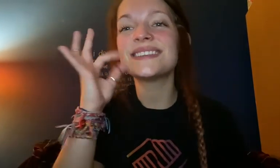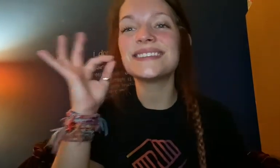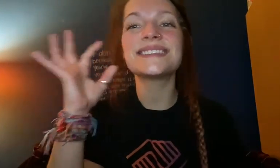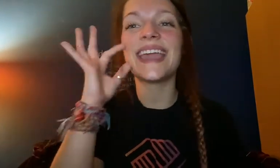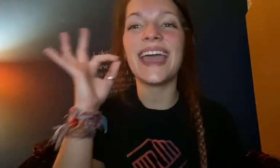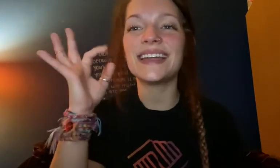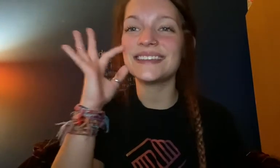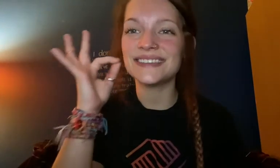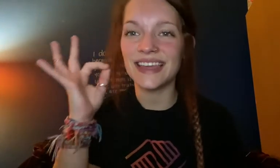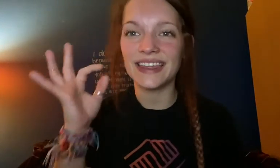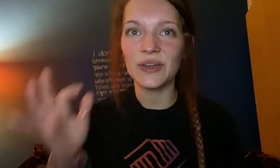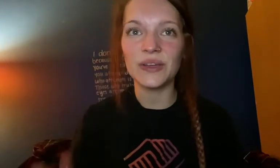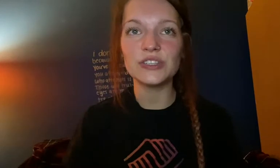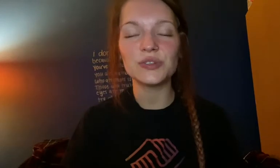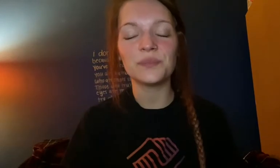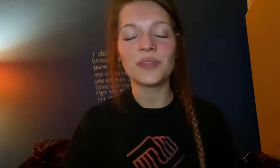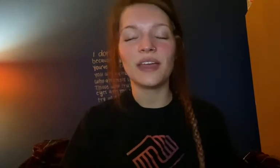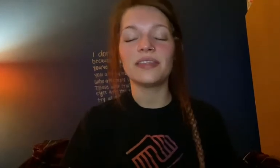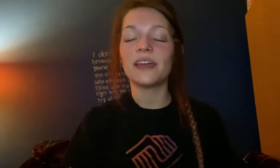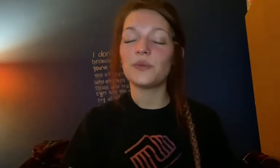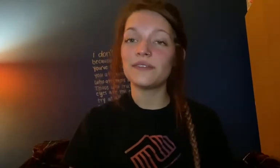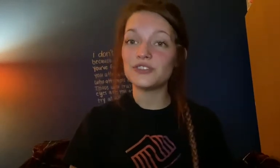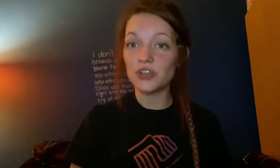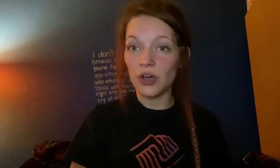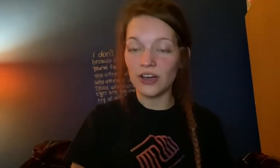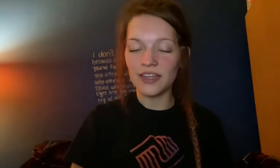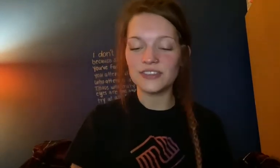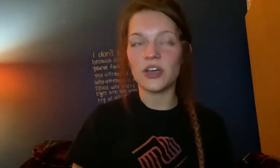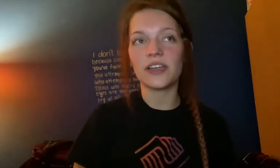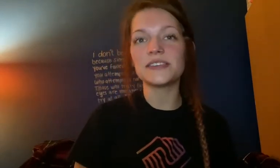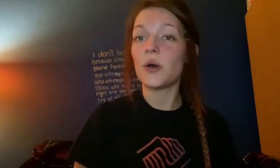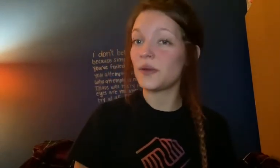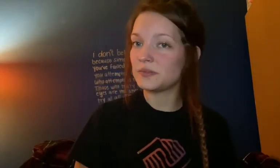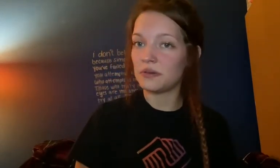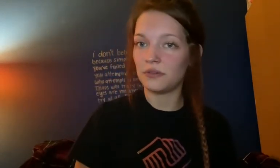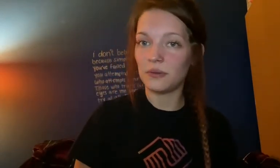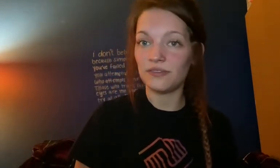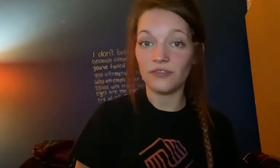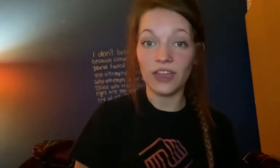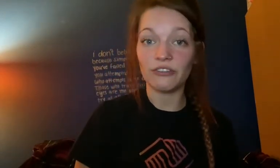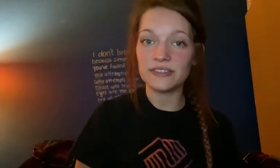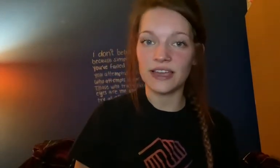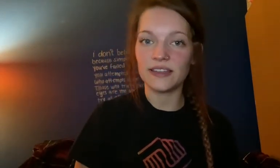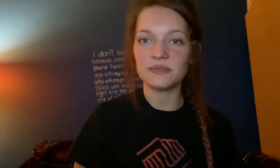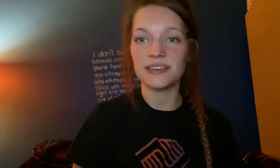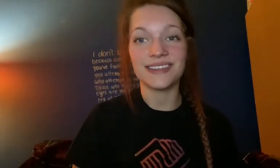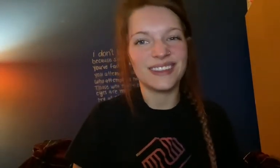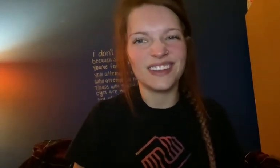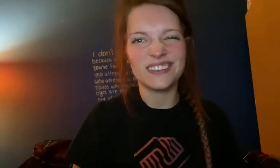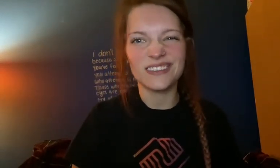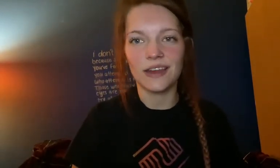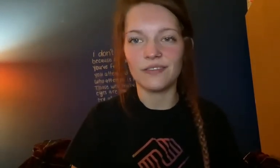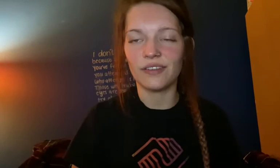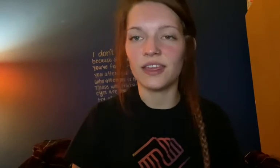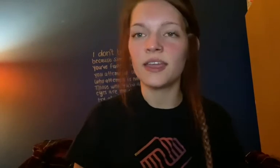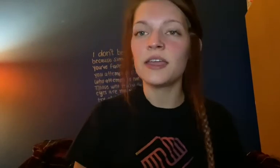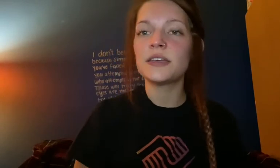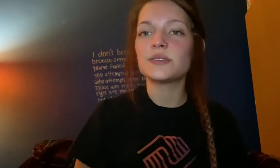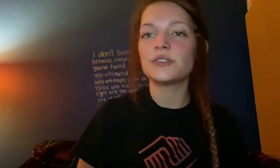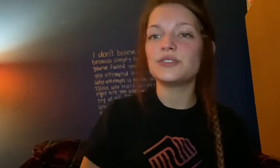this is cat in sign language. Then we have dog and dog has always been one of my favorite signs because I think it's just kind of funny. So what you